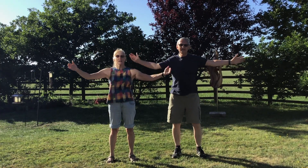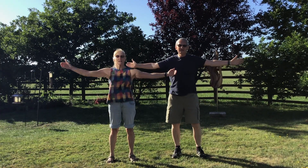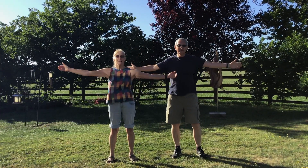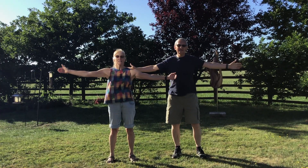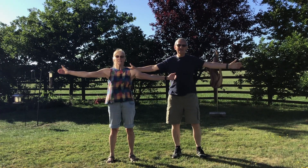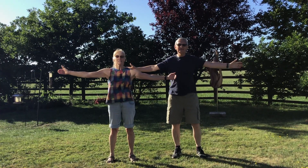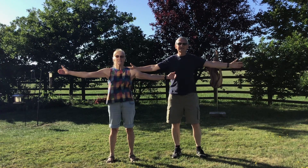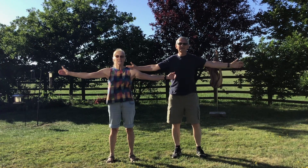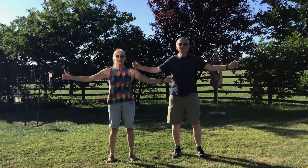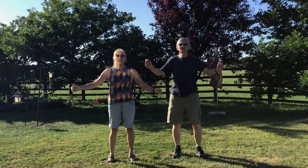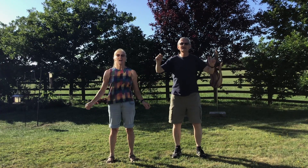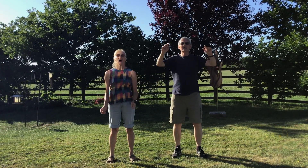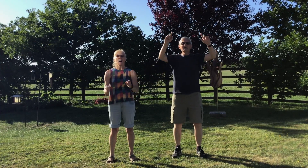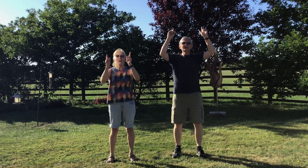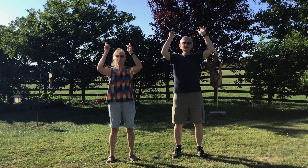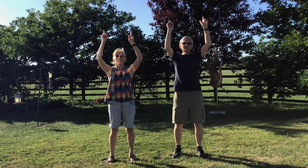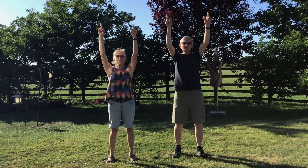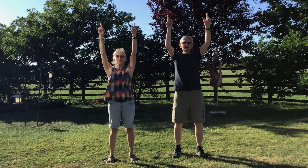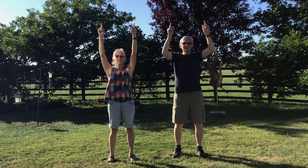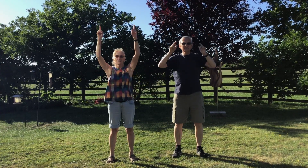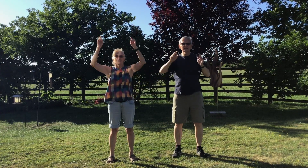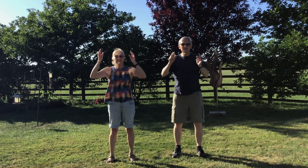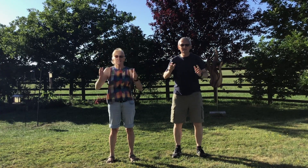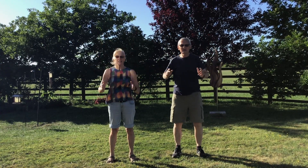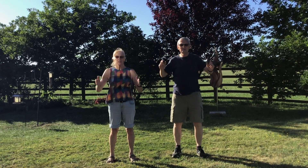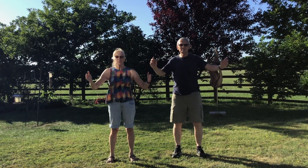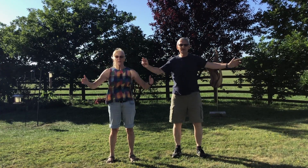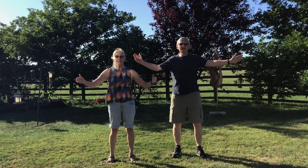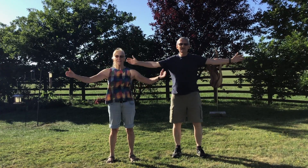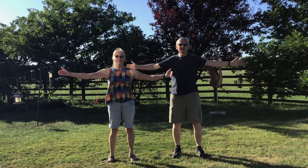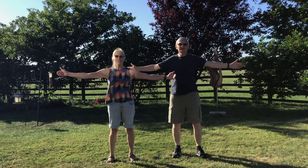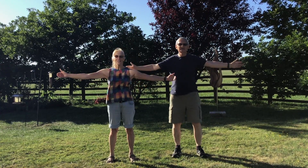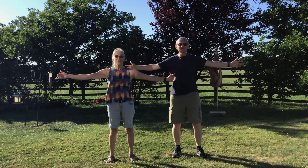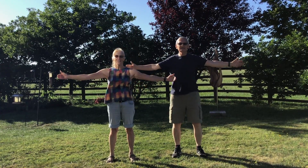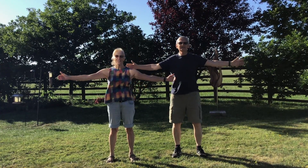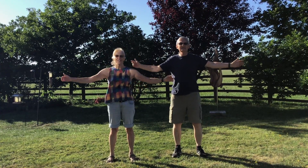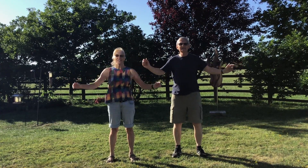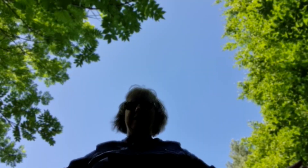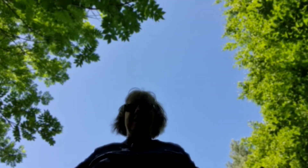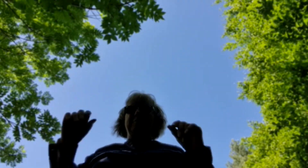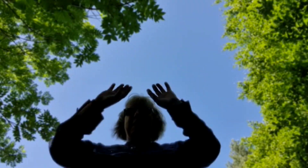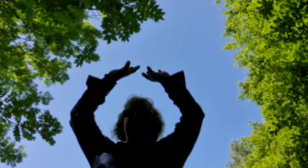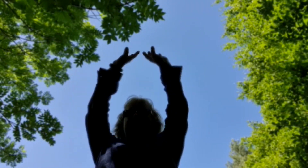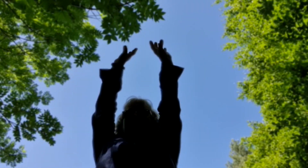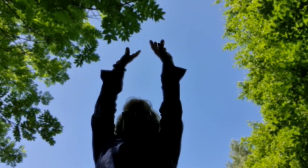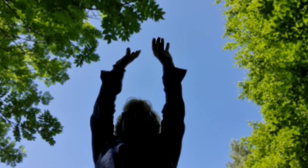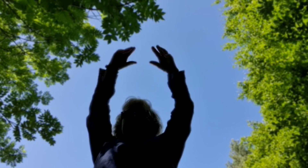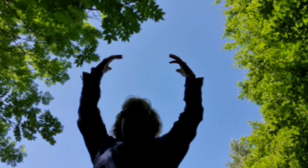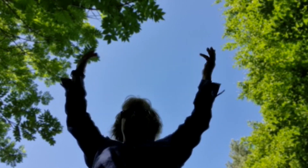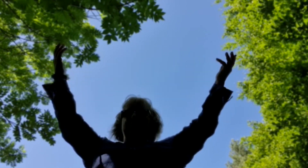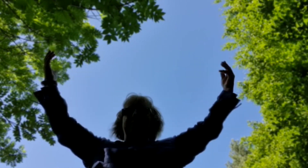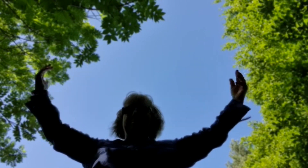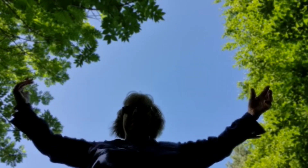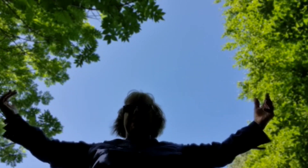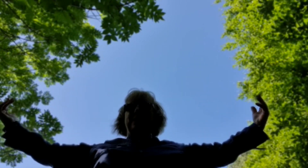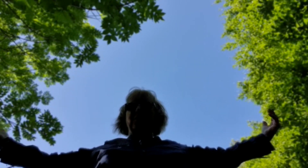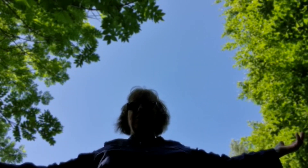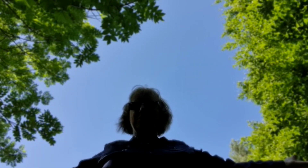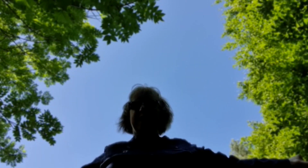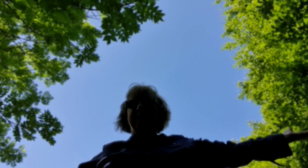God Our God is a great big God Our God is a great big God